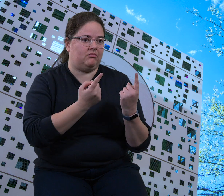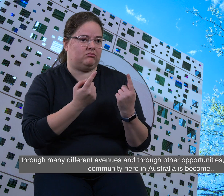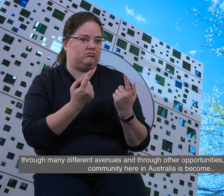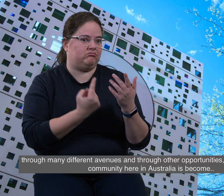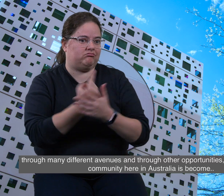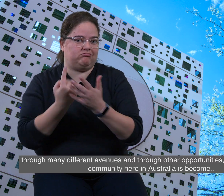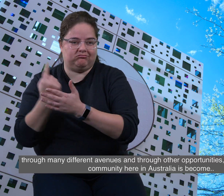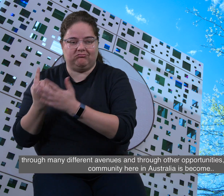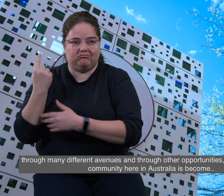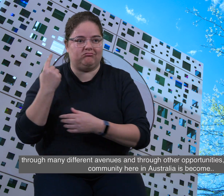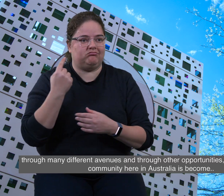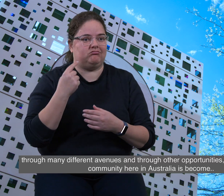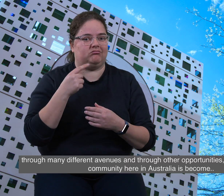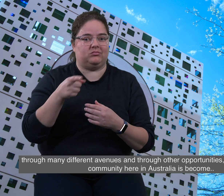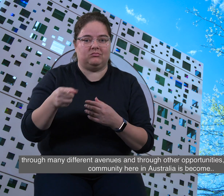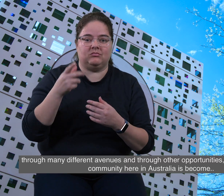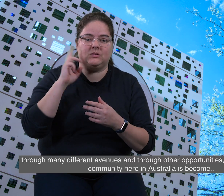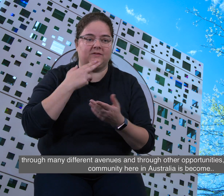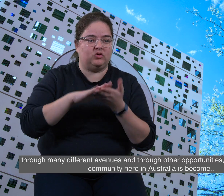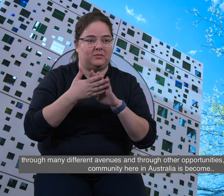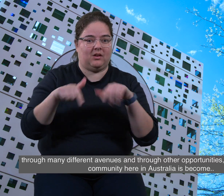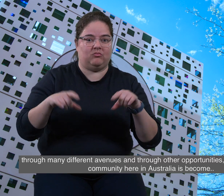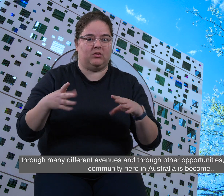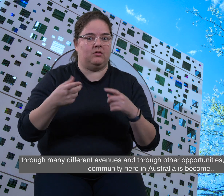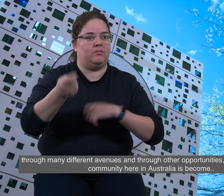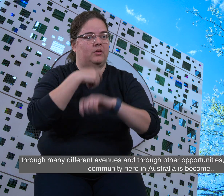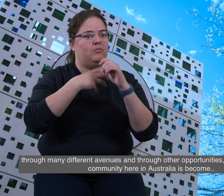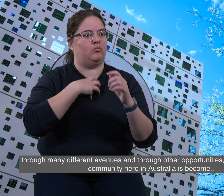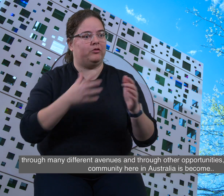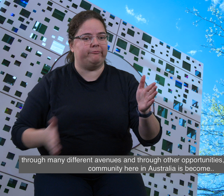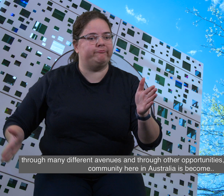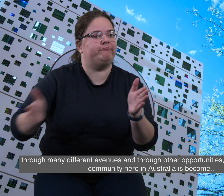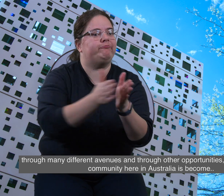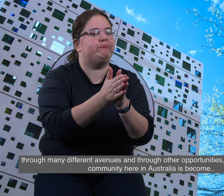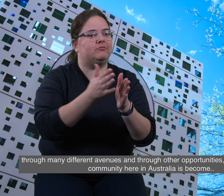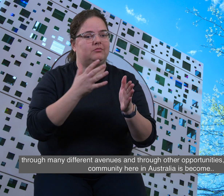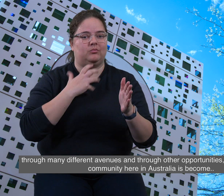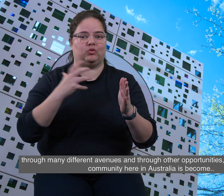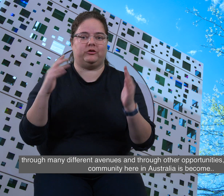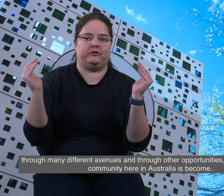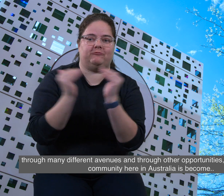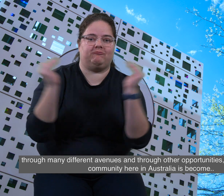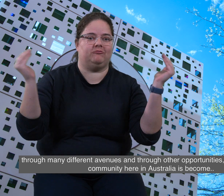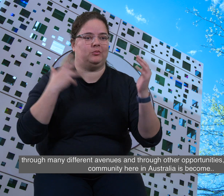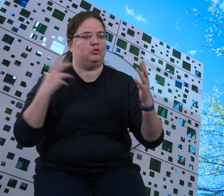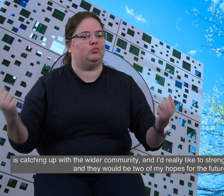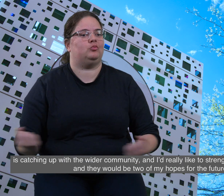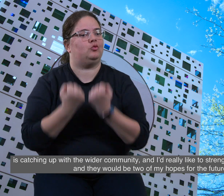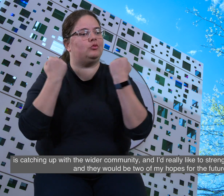through many different avenues and through other opportunities. Because the deaf community here in Australia is catching